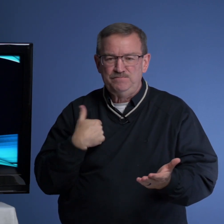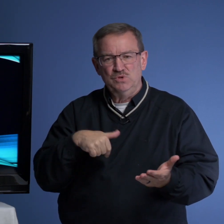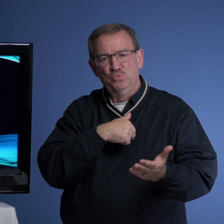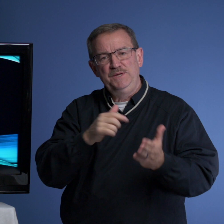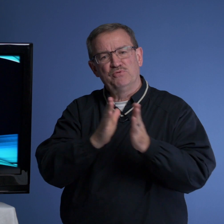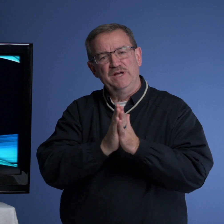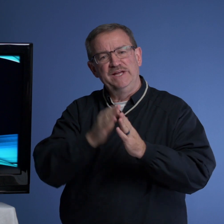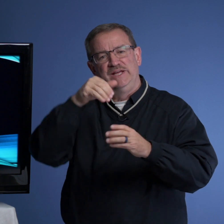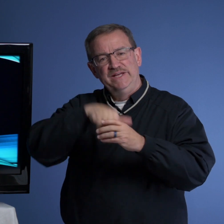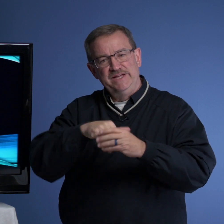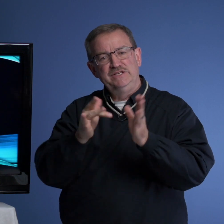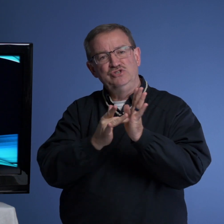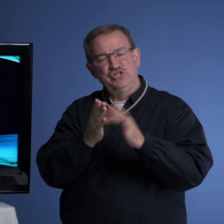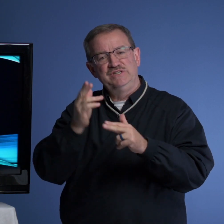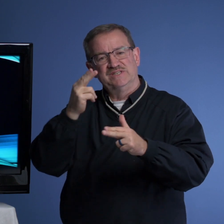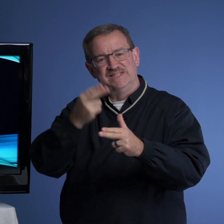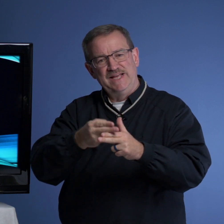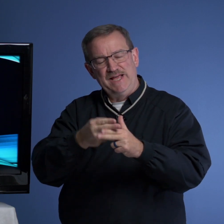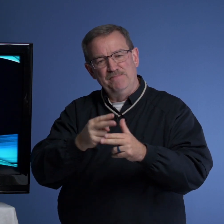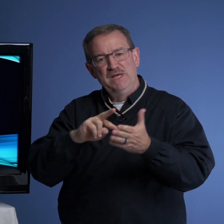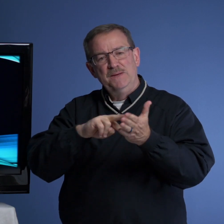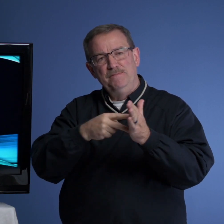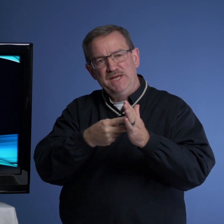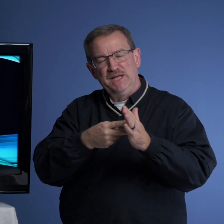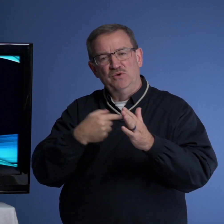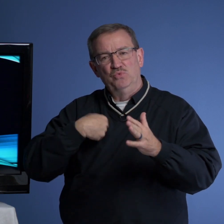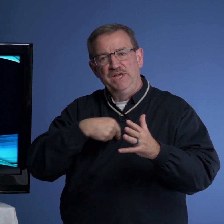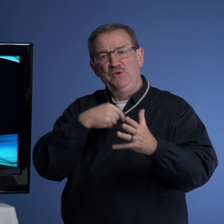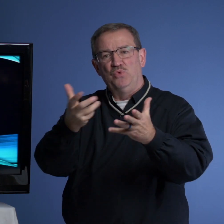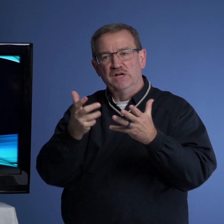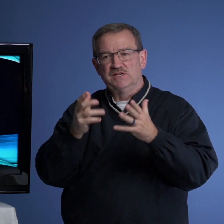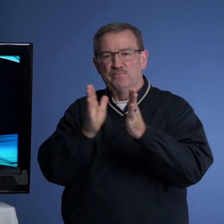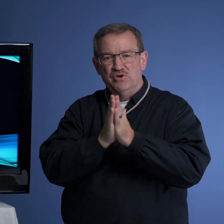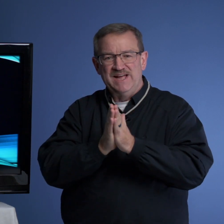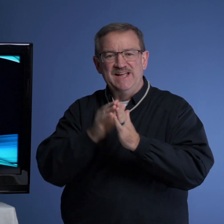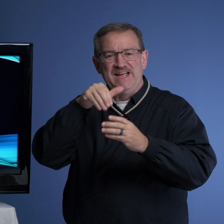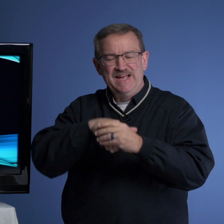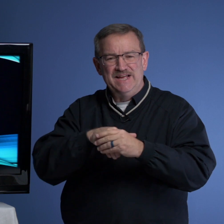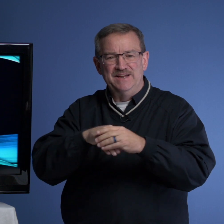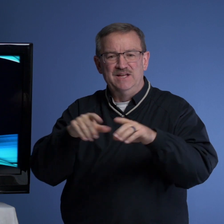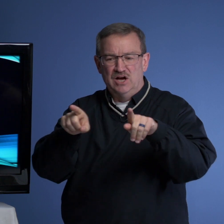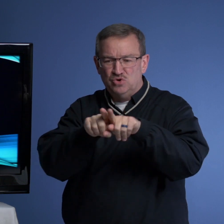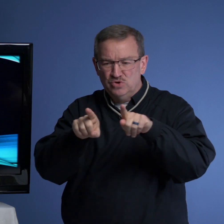We pray in Jesus' name, meaning we want to pray in accordance